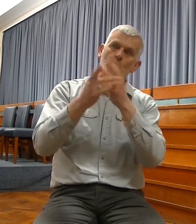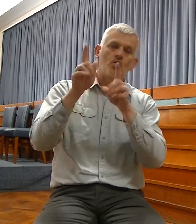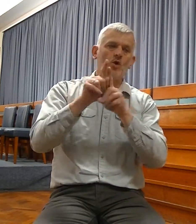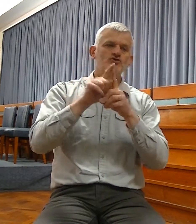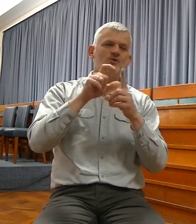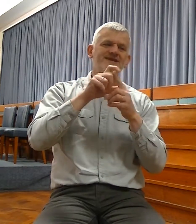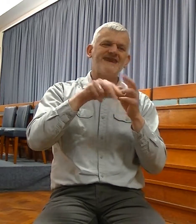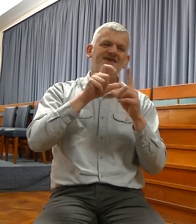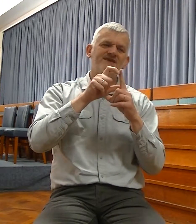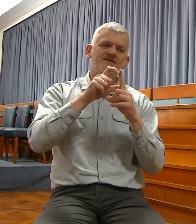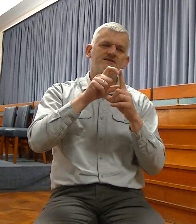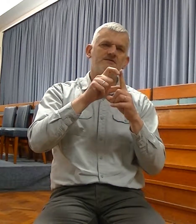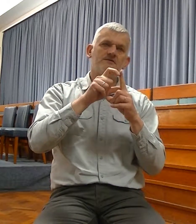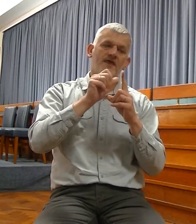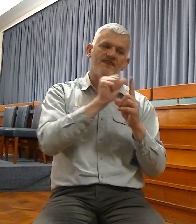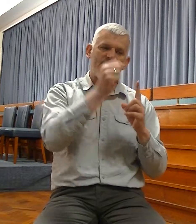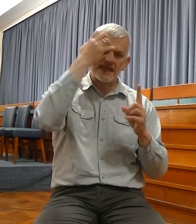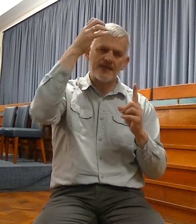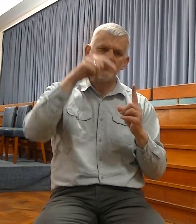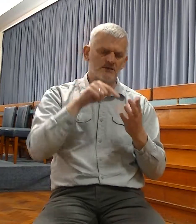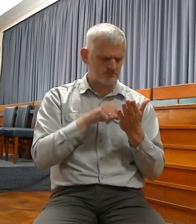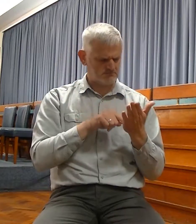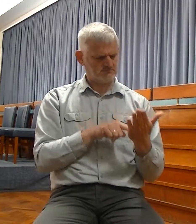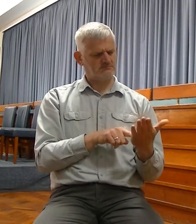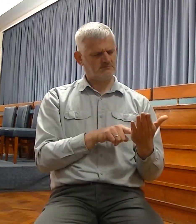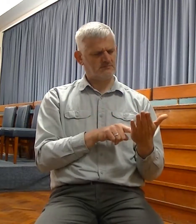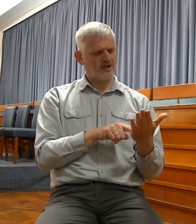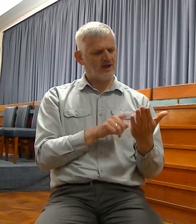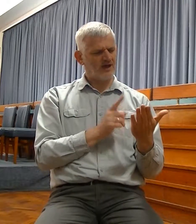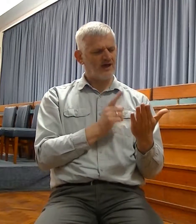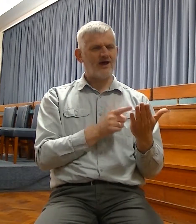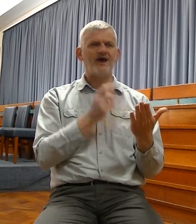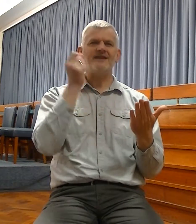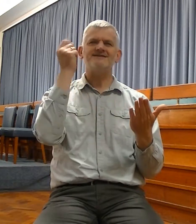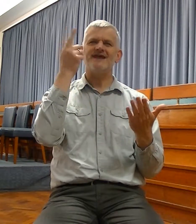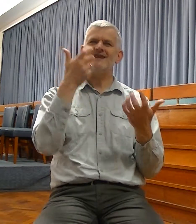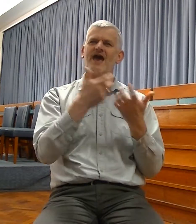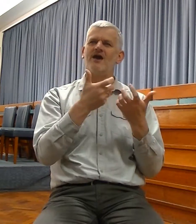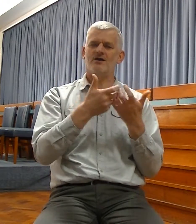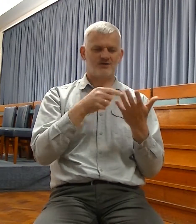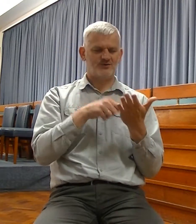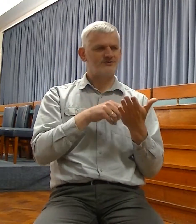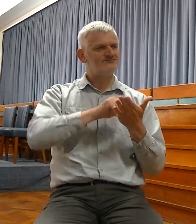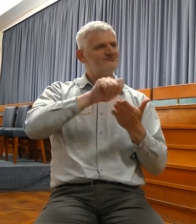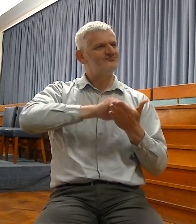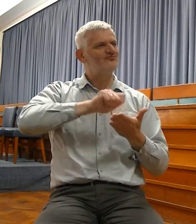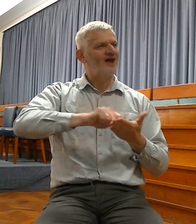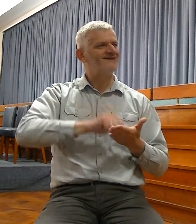So now it's clear what Jeremiah's method is, should you think that Jeremiah's is only